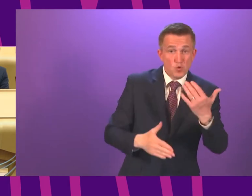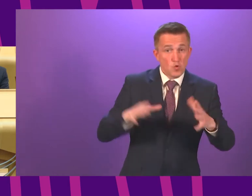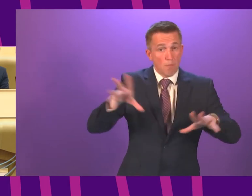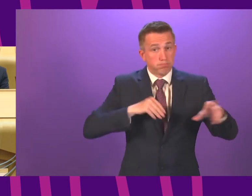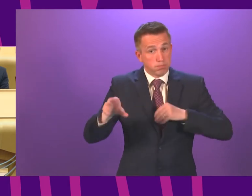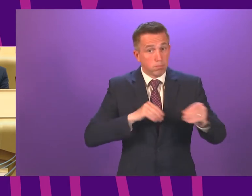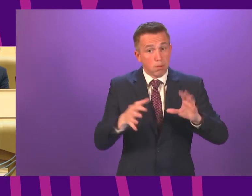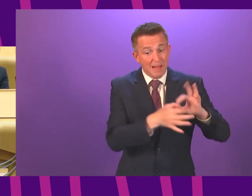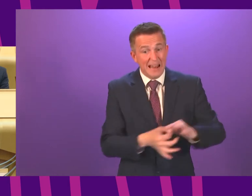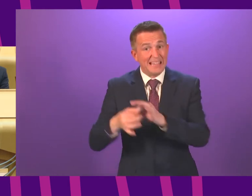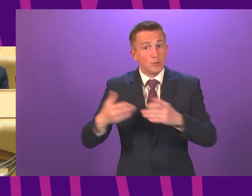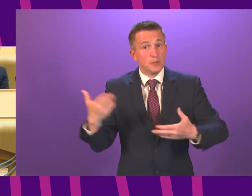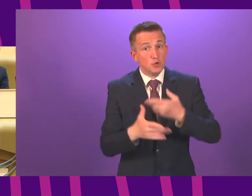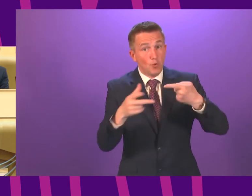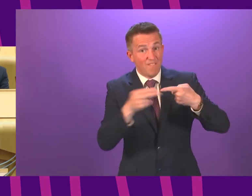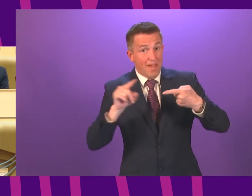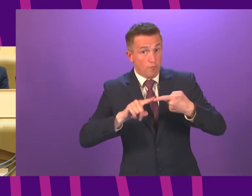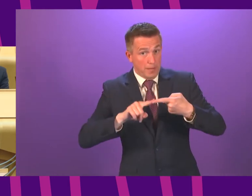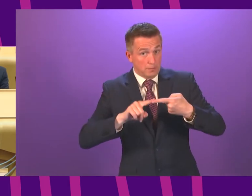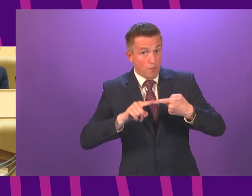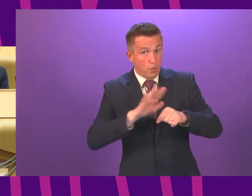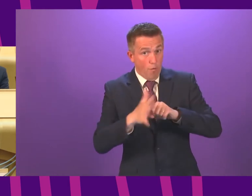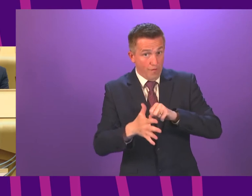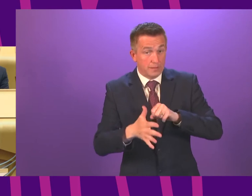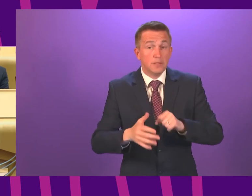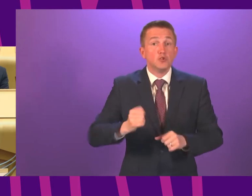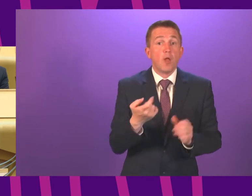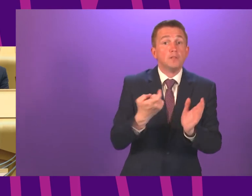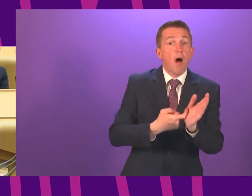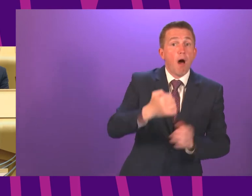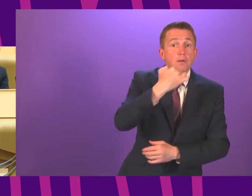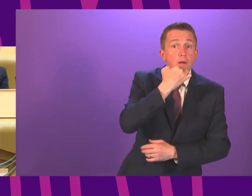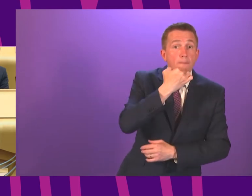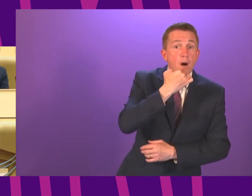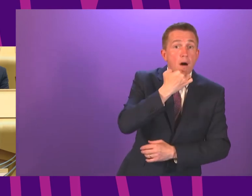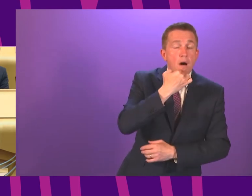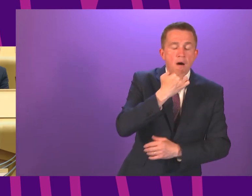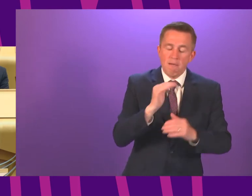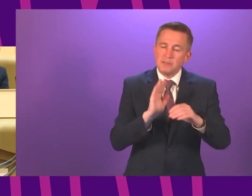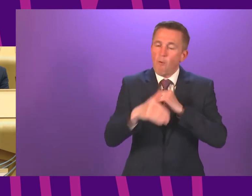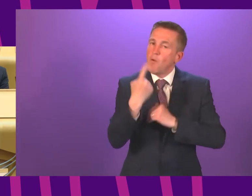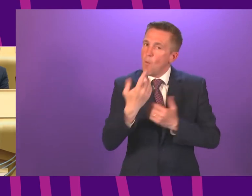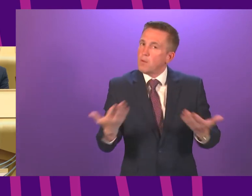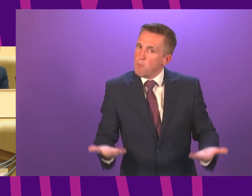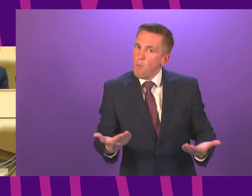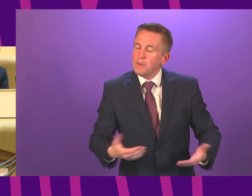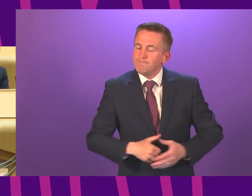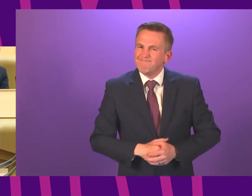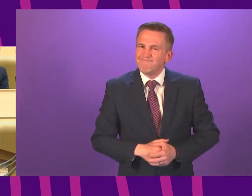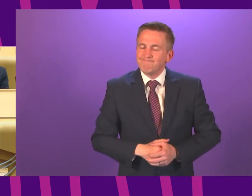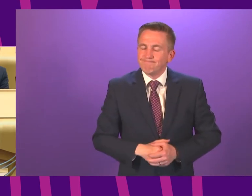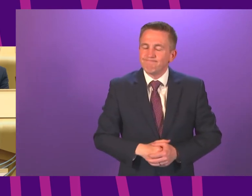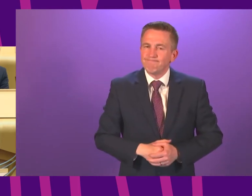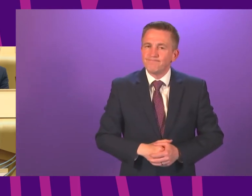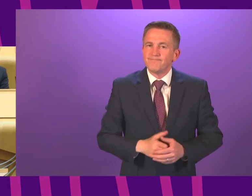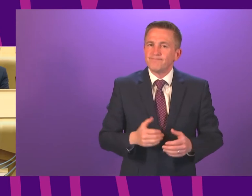cases. Because of that, Scotland's R number is almost certainly above one right now. And as we know